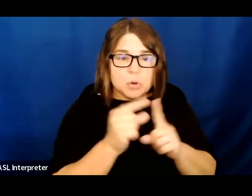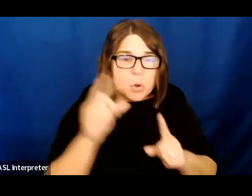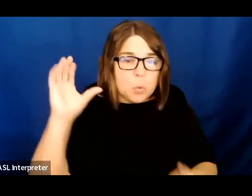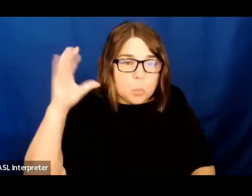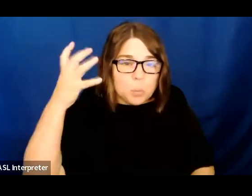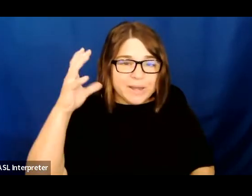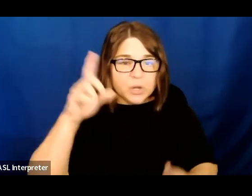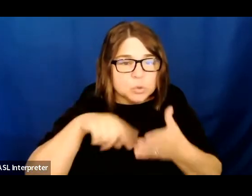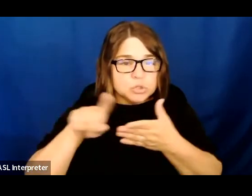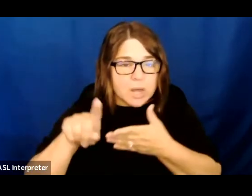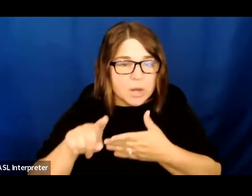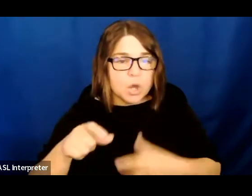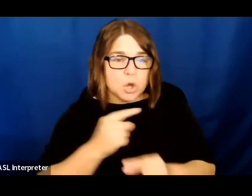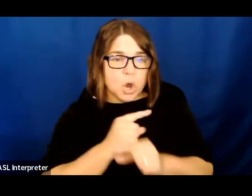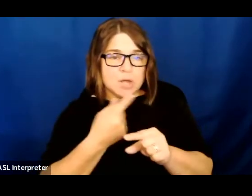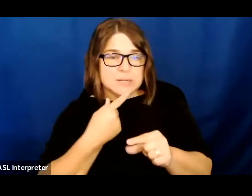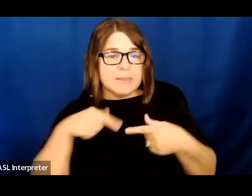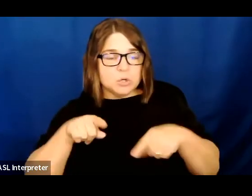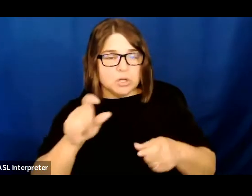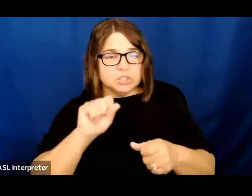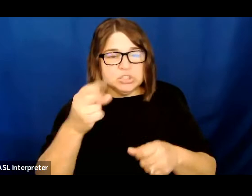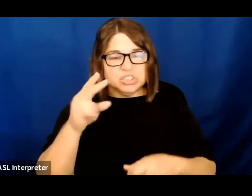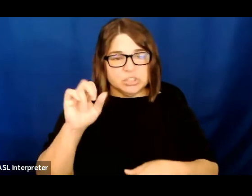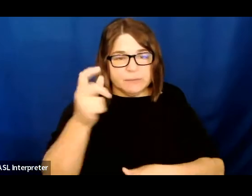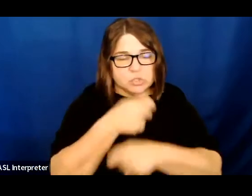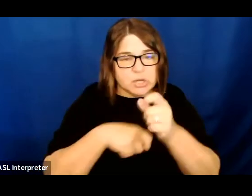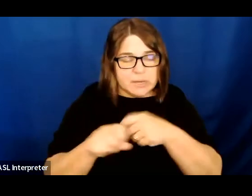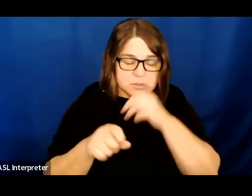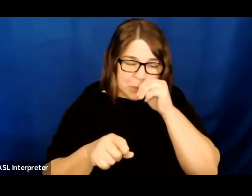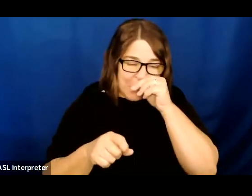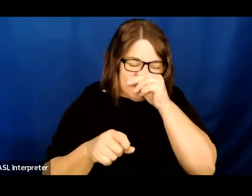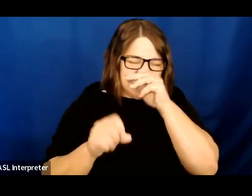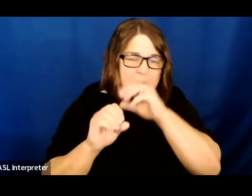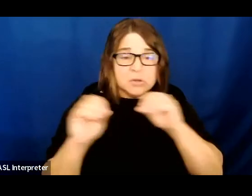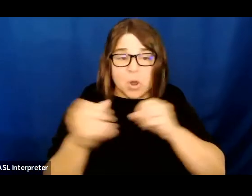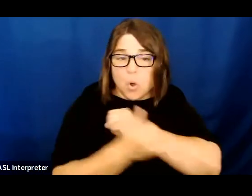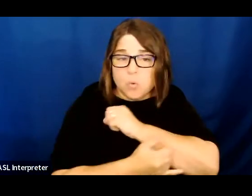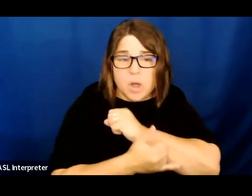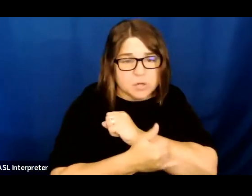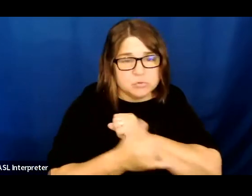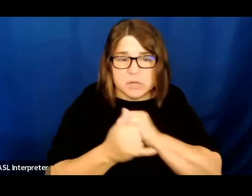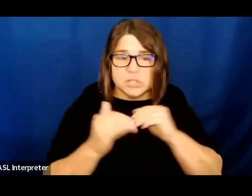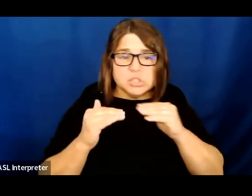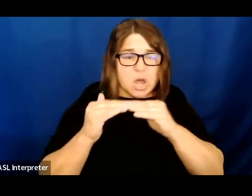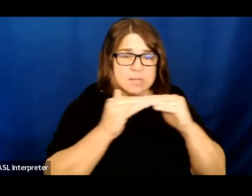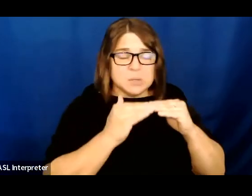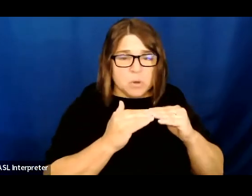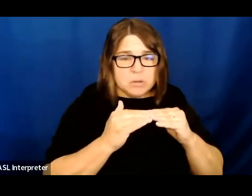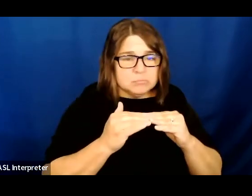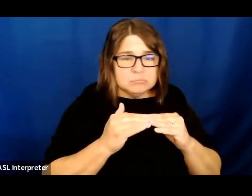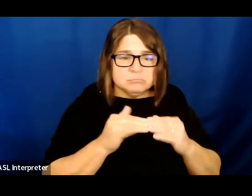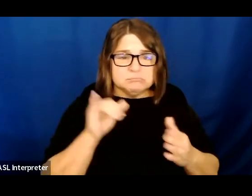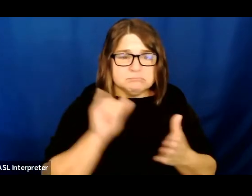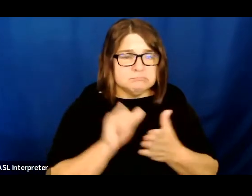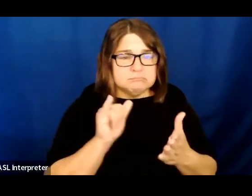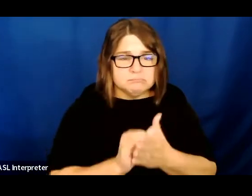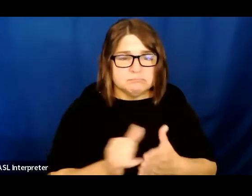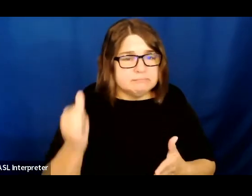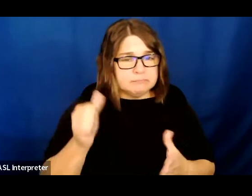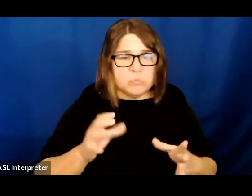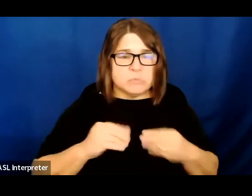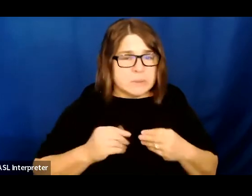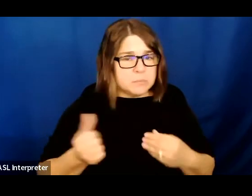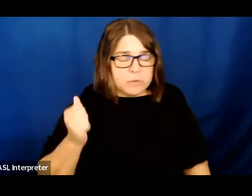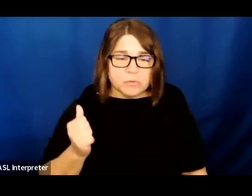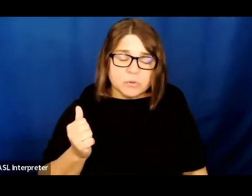No country that calls itself just, free or equal should have ever tolerated this, and we recognize that detention is a reflection of